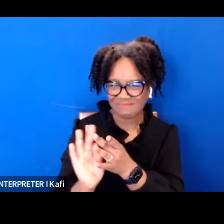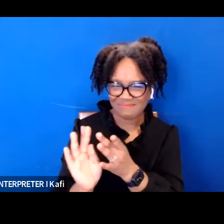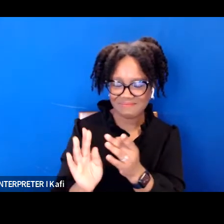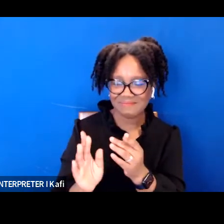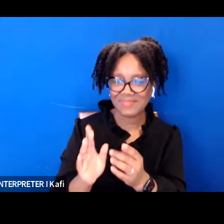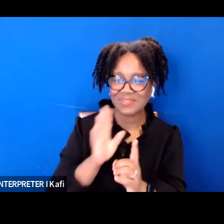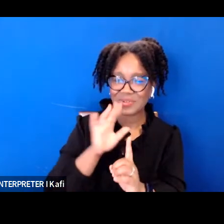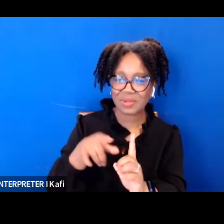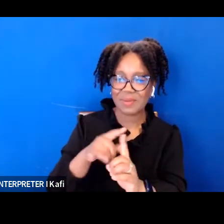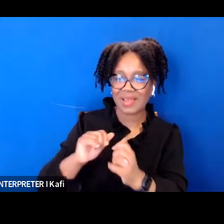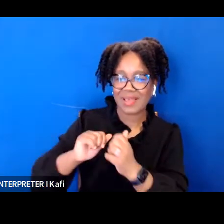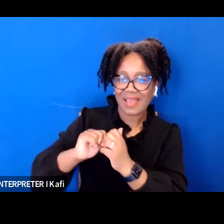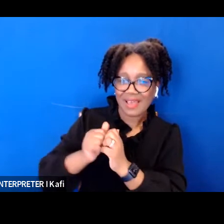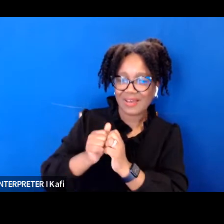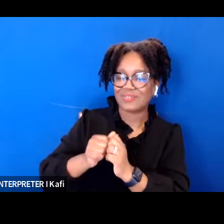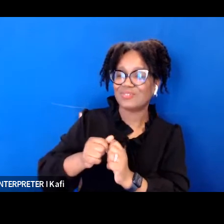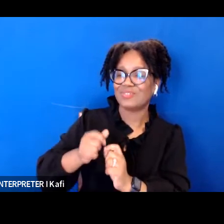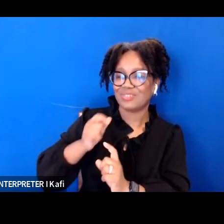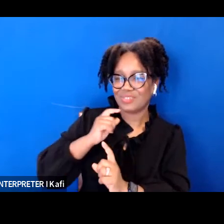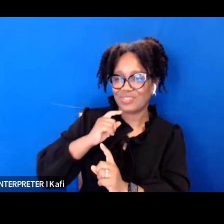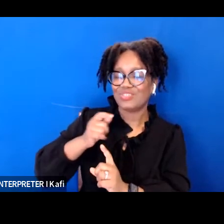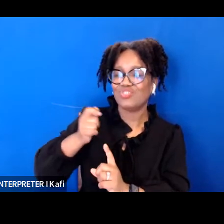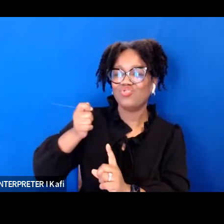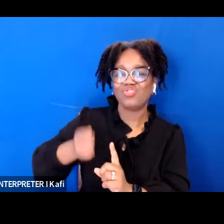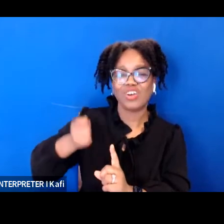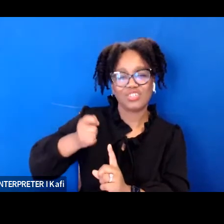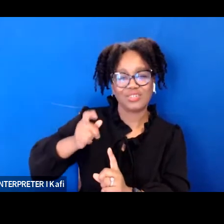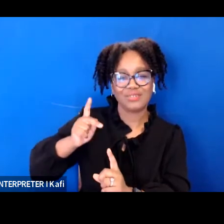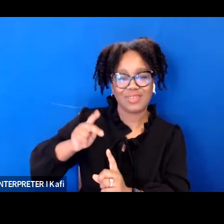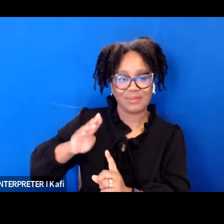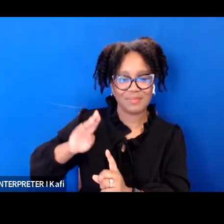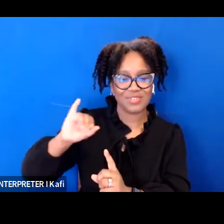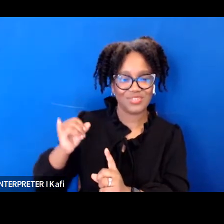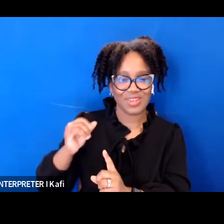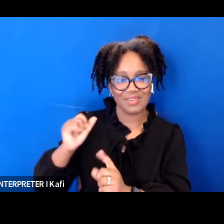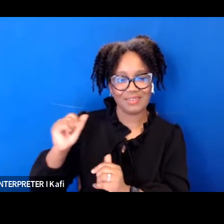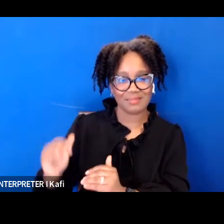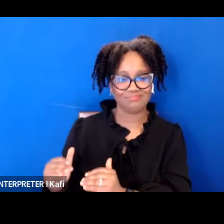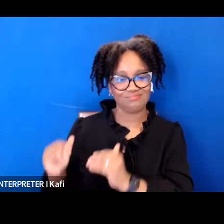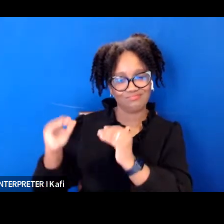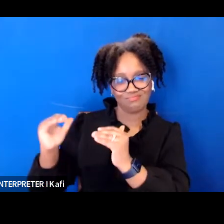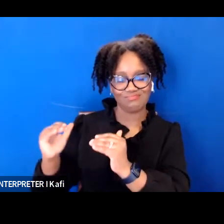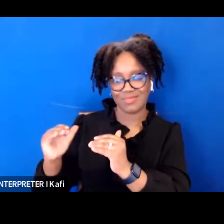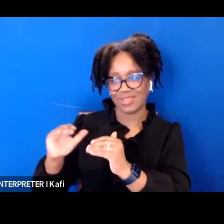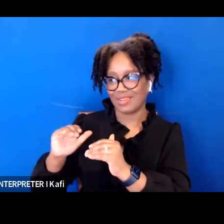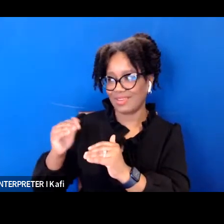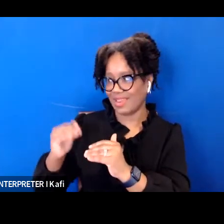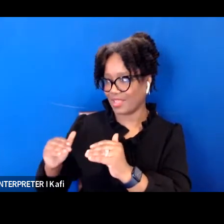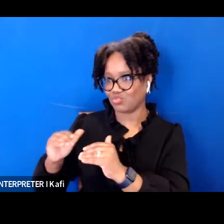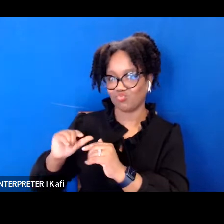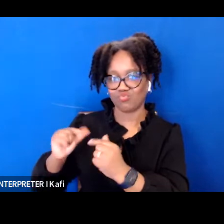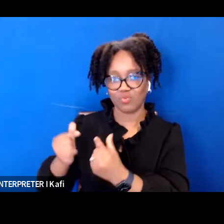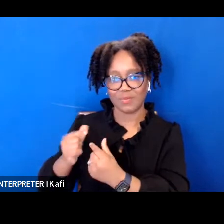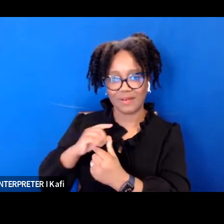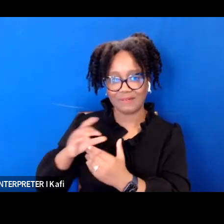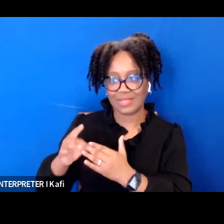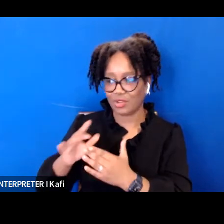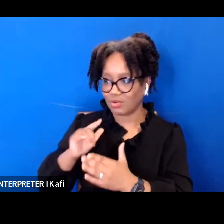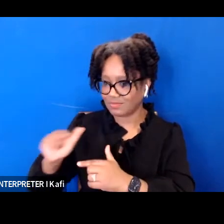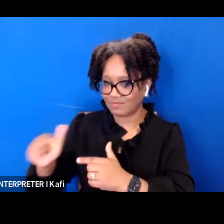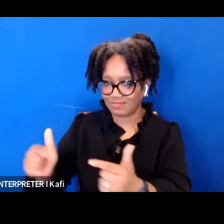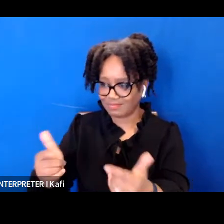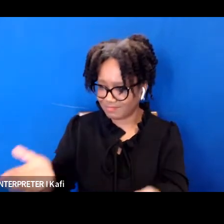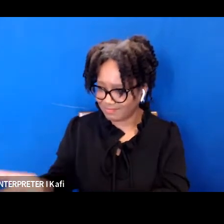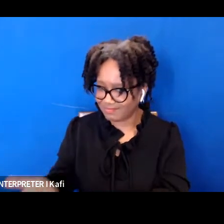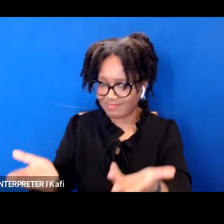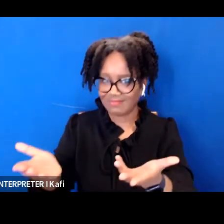jackson will inspire and uplift the next generation of leaders so thank you so next we have coming up rasheera